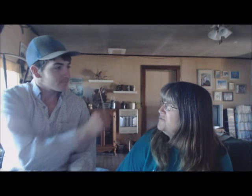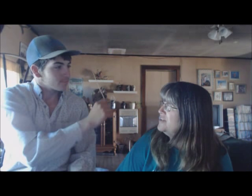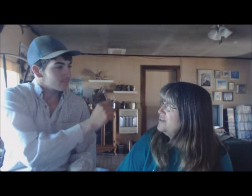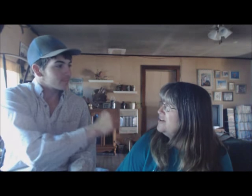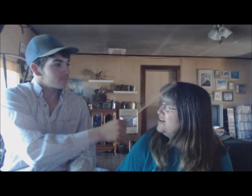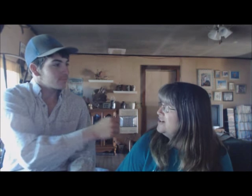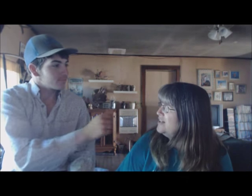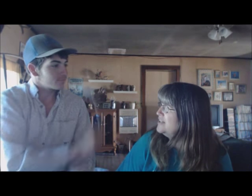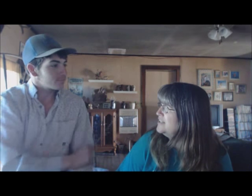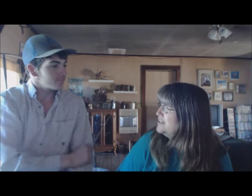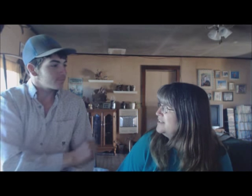Moving on.